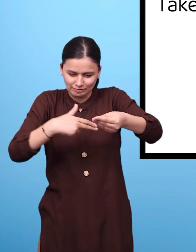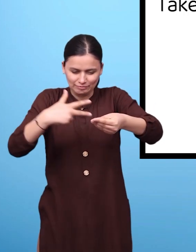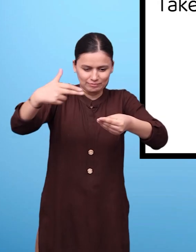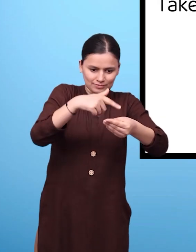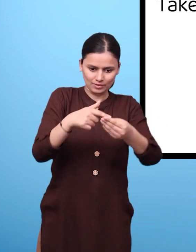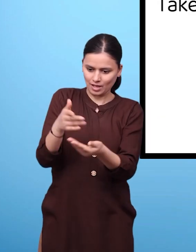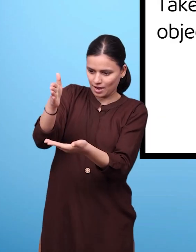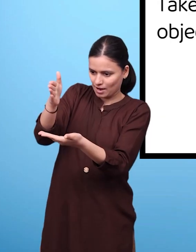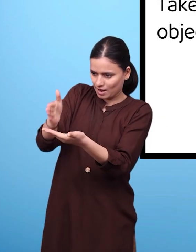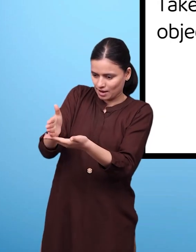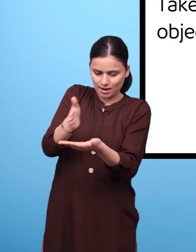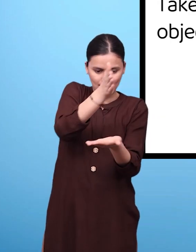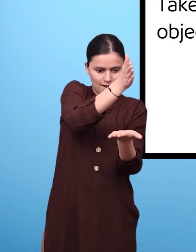and try to make an object